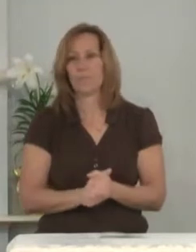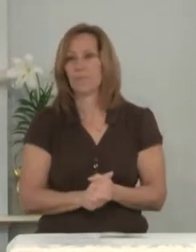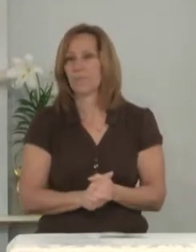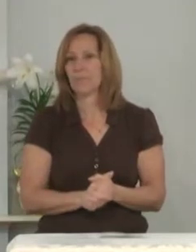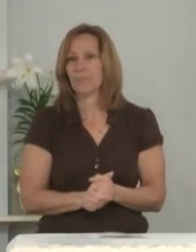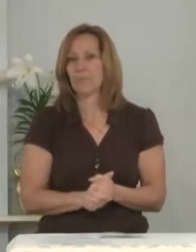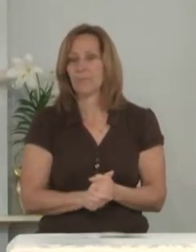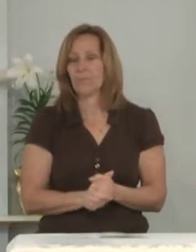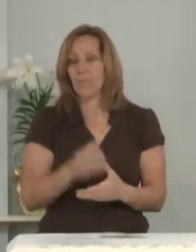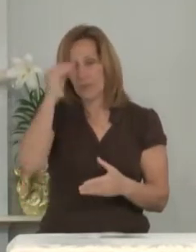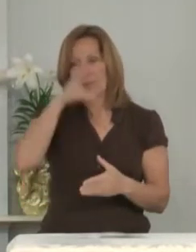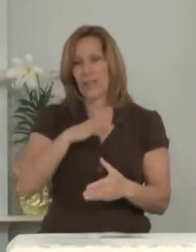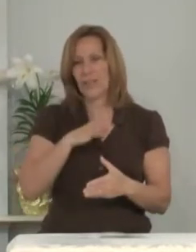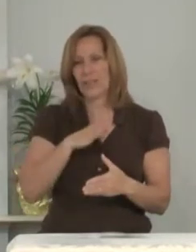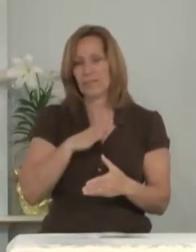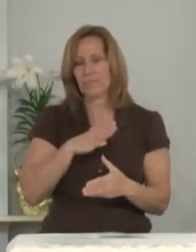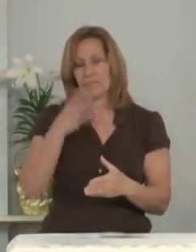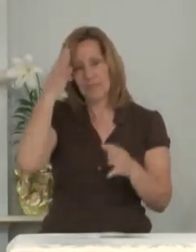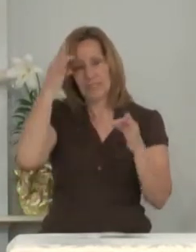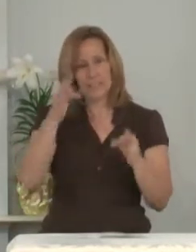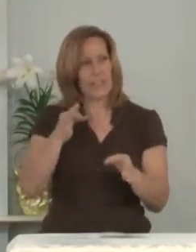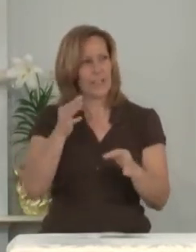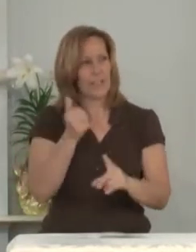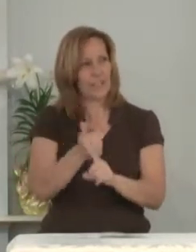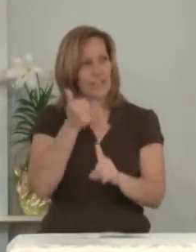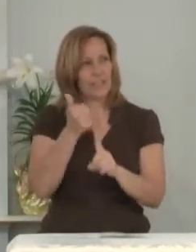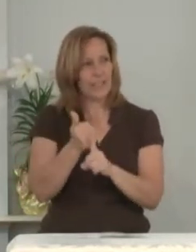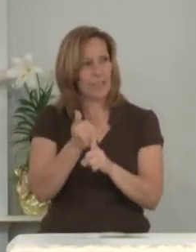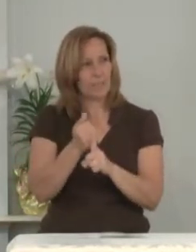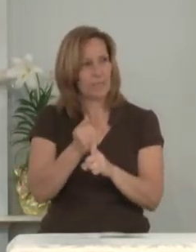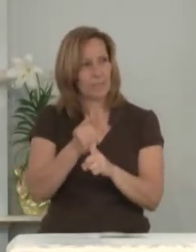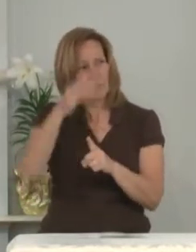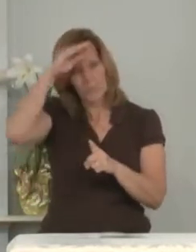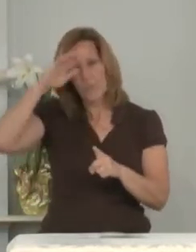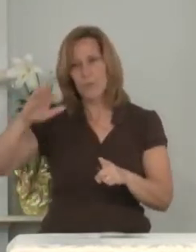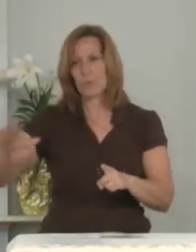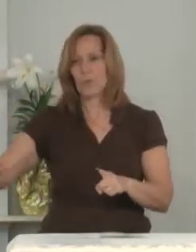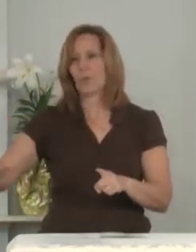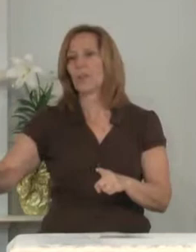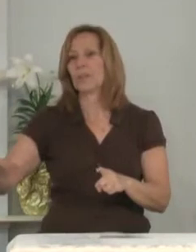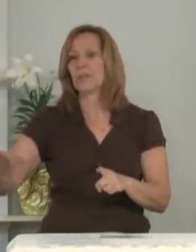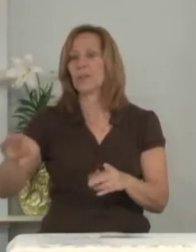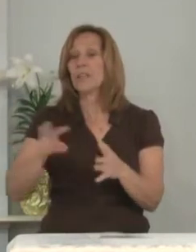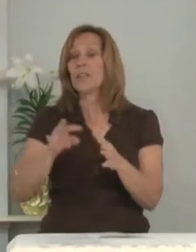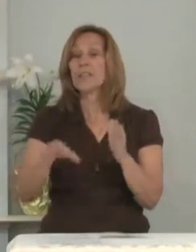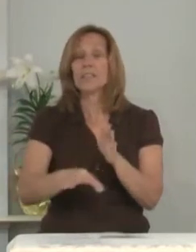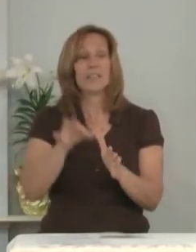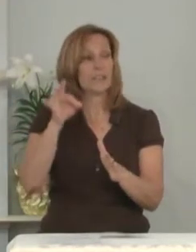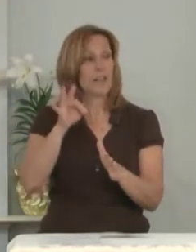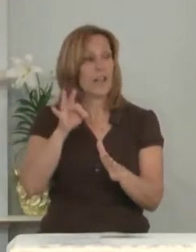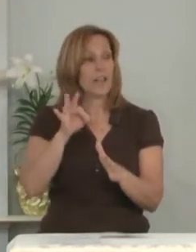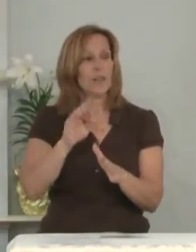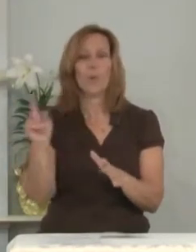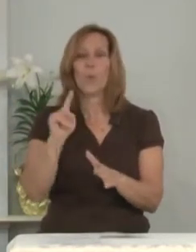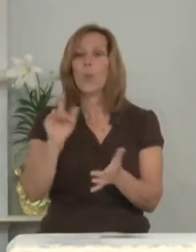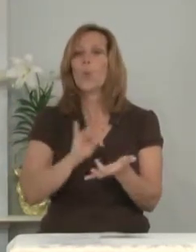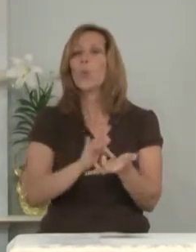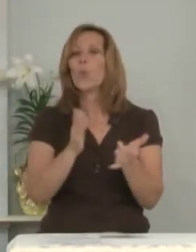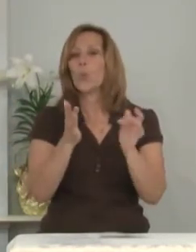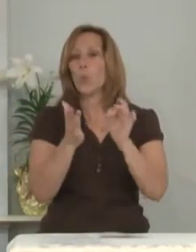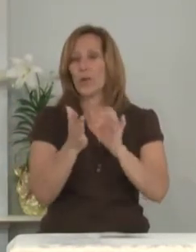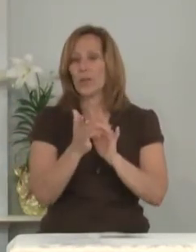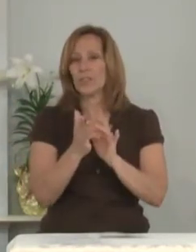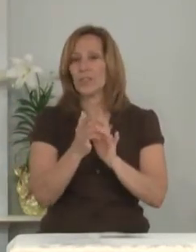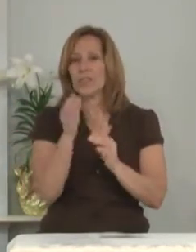So he took it on himself, this young boy, to find just where Jesus